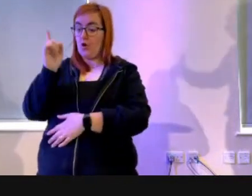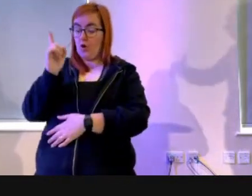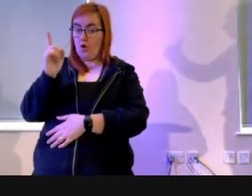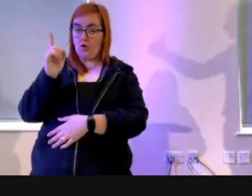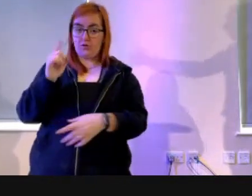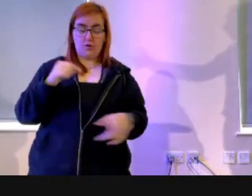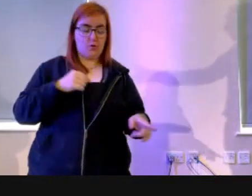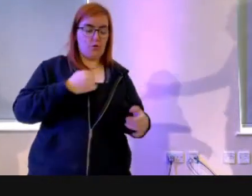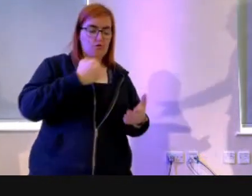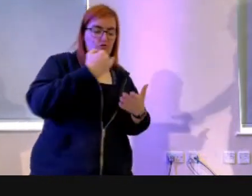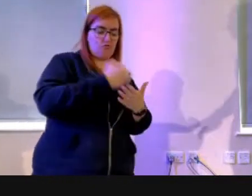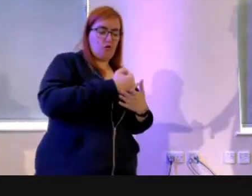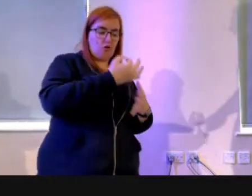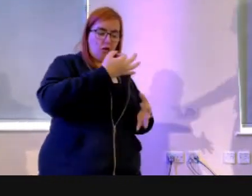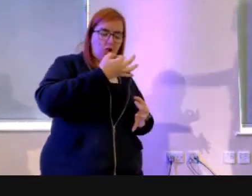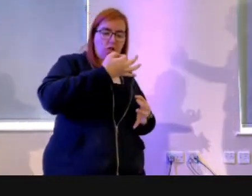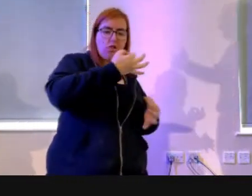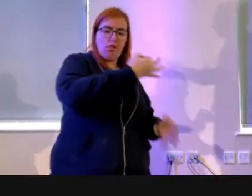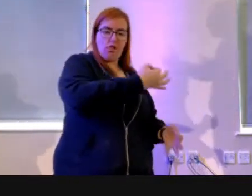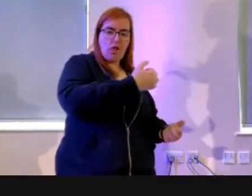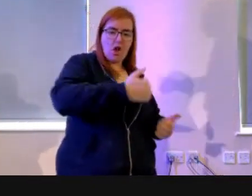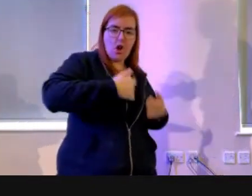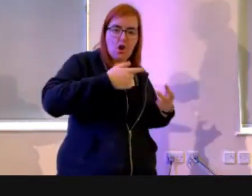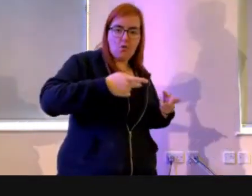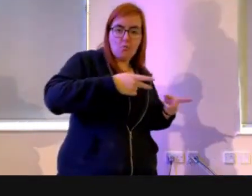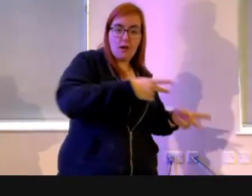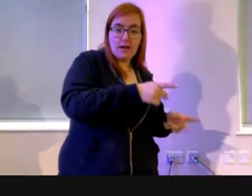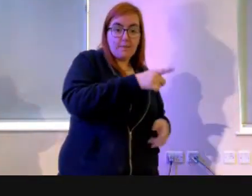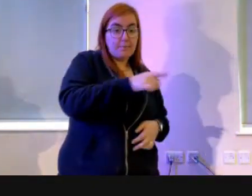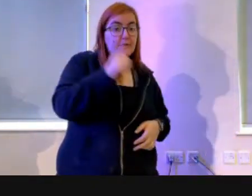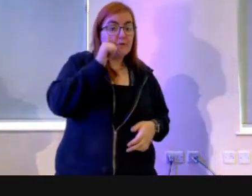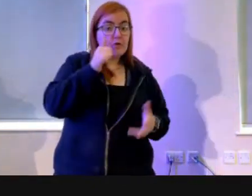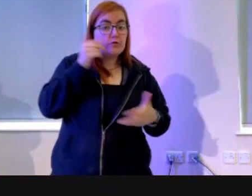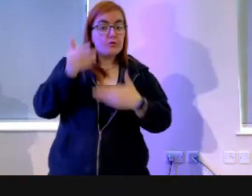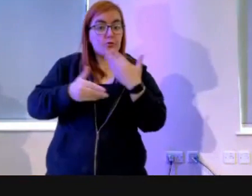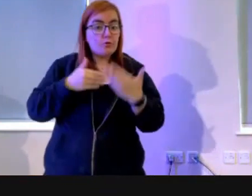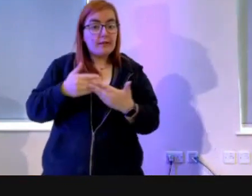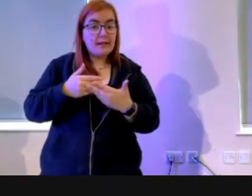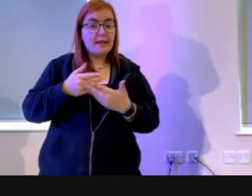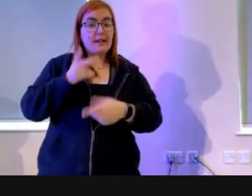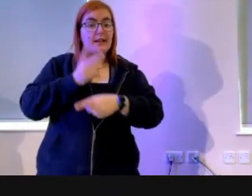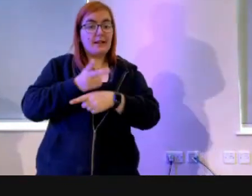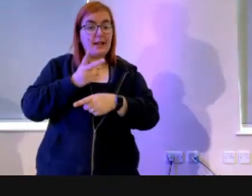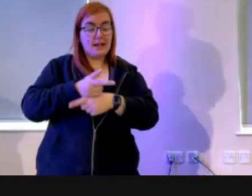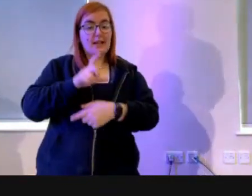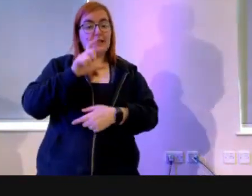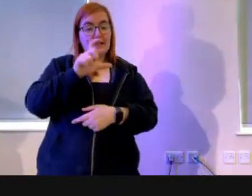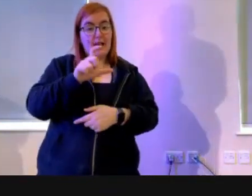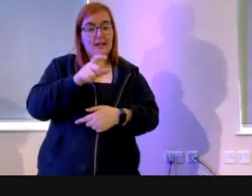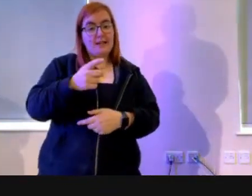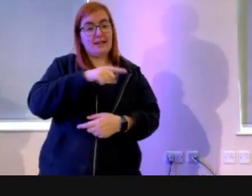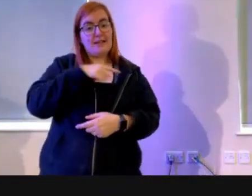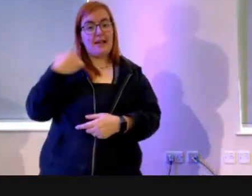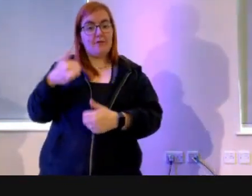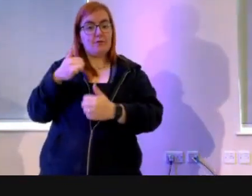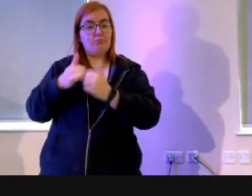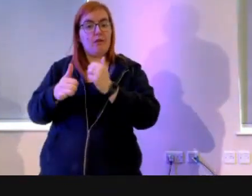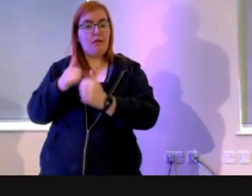what's wrong and go your own way? And if you know the story, Cain goes and kills his brother Abel, the